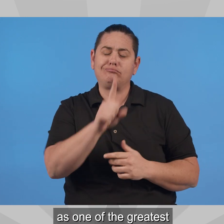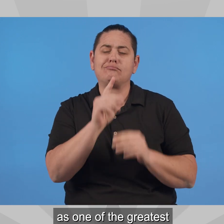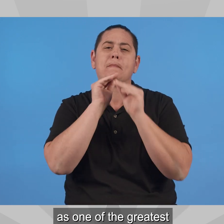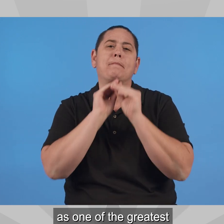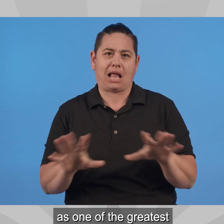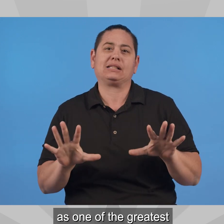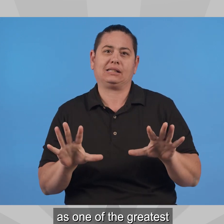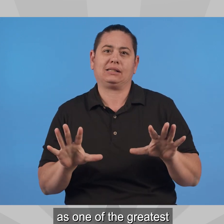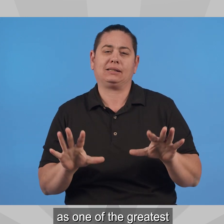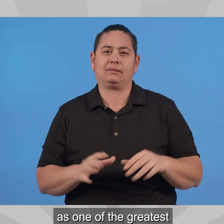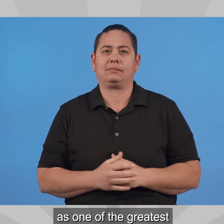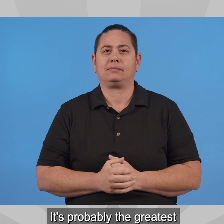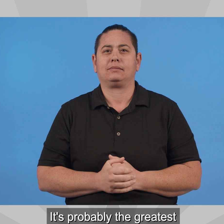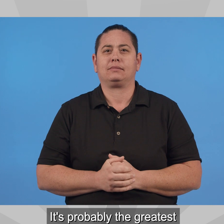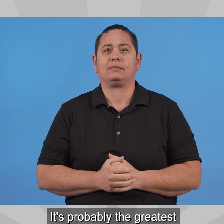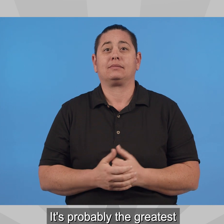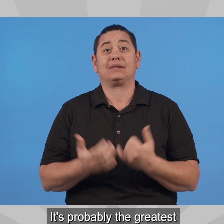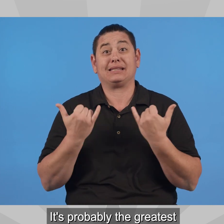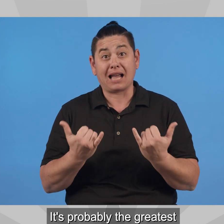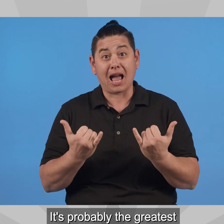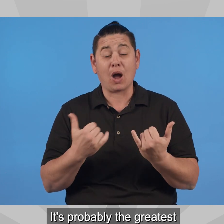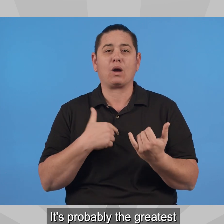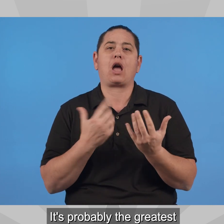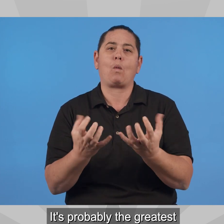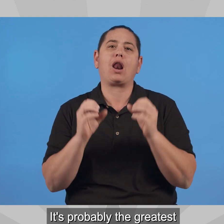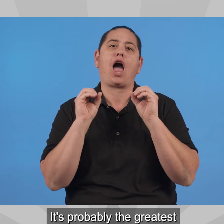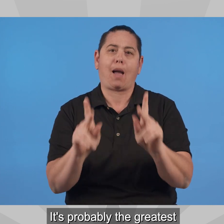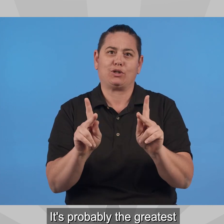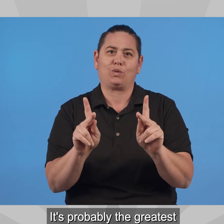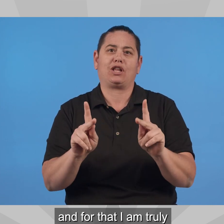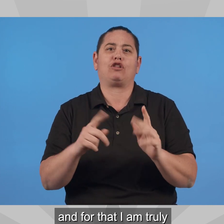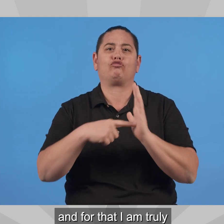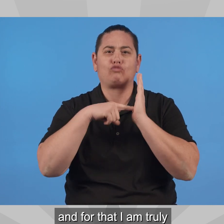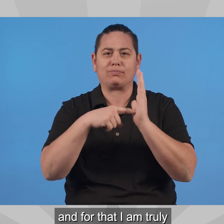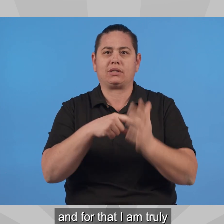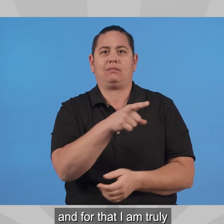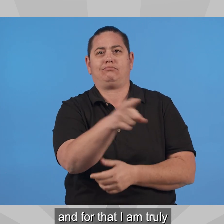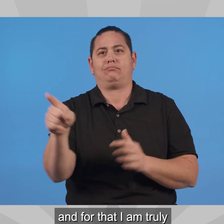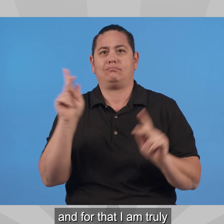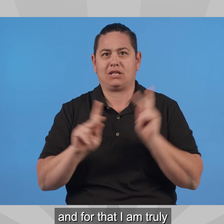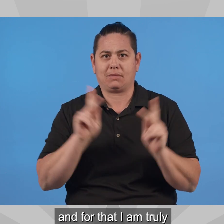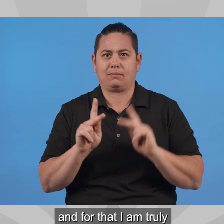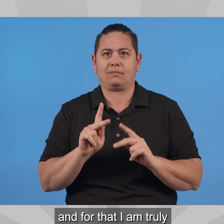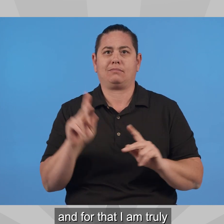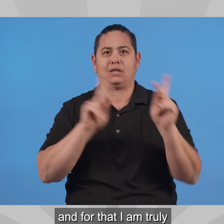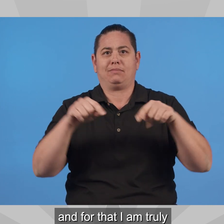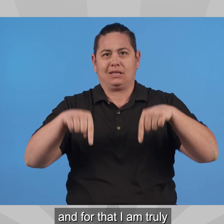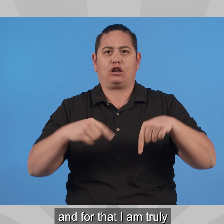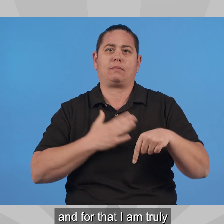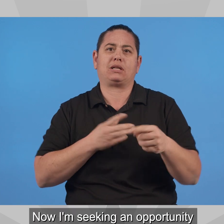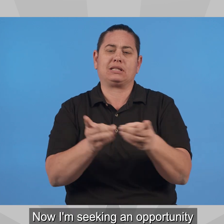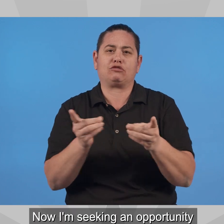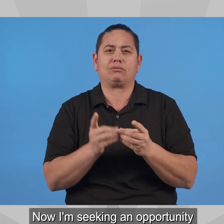the greatest states to reside in. It's probably the greatest state in our country, and for that I am truly blessed to live here.